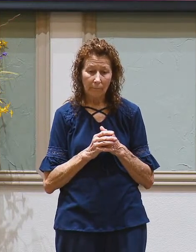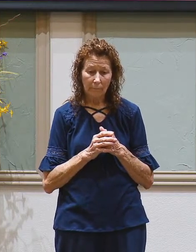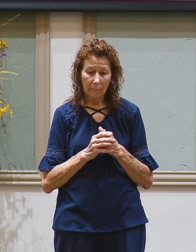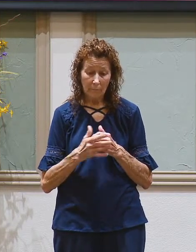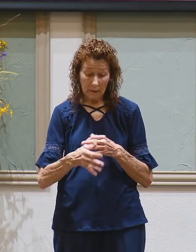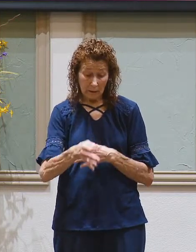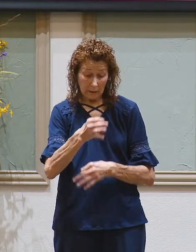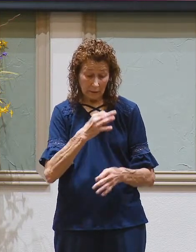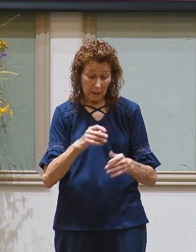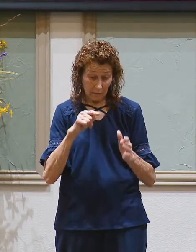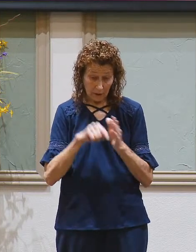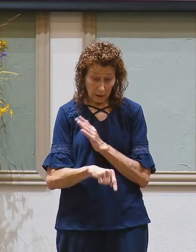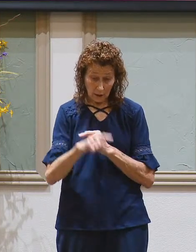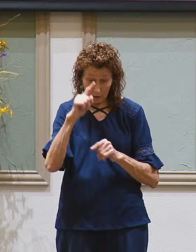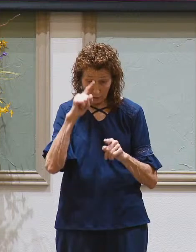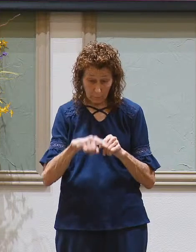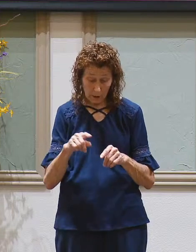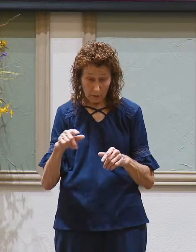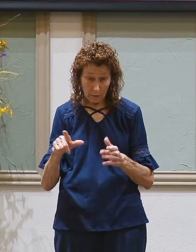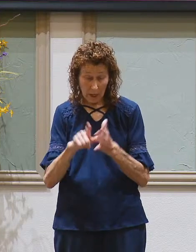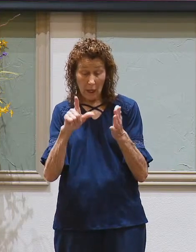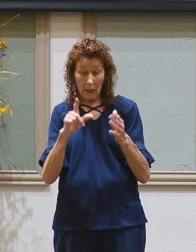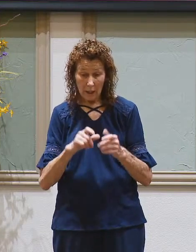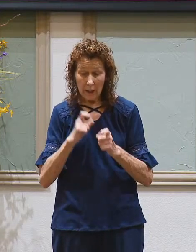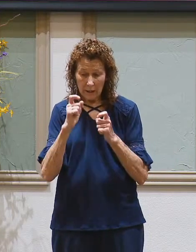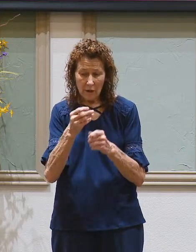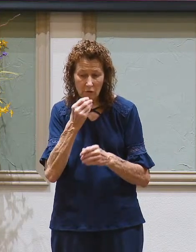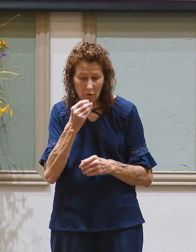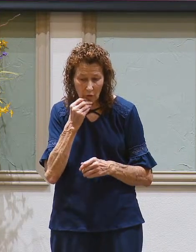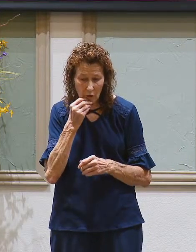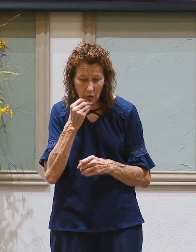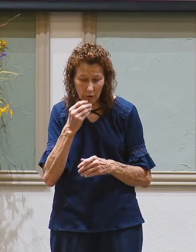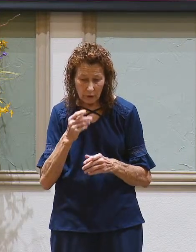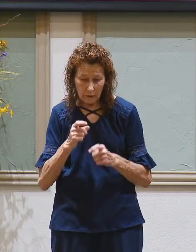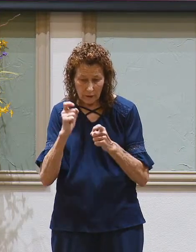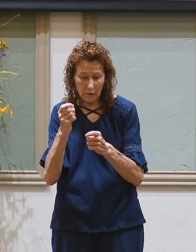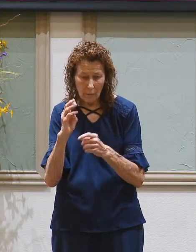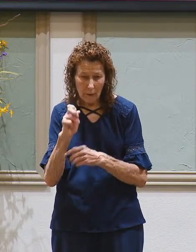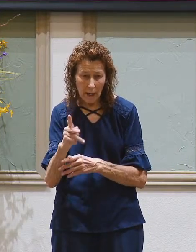Instead of killing them on the spot he gives them food refunds their money.